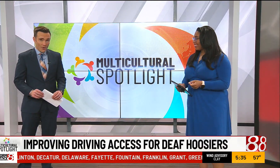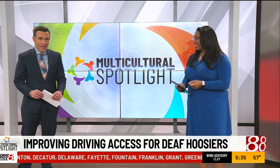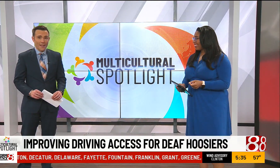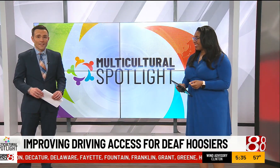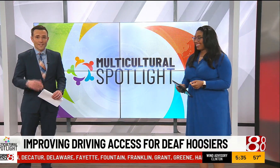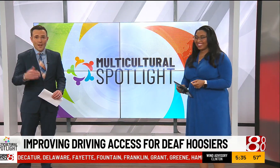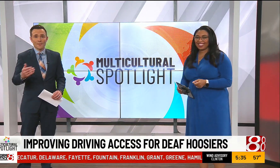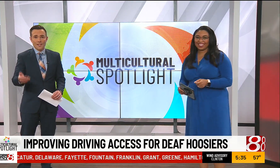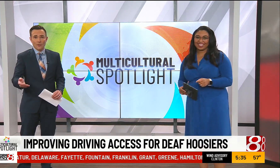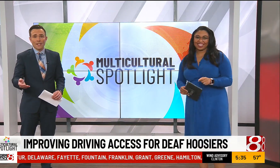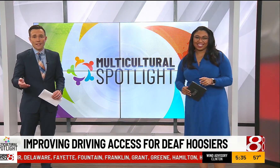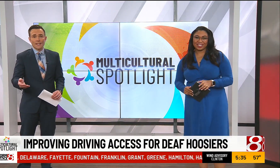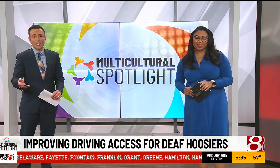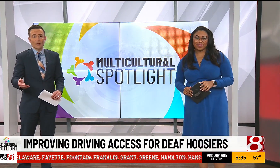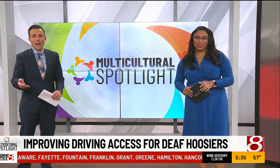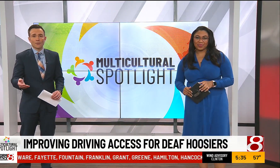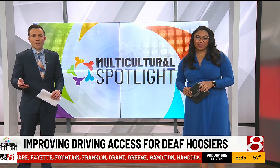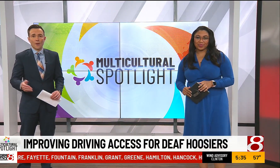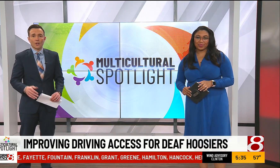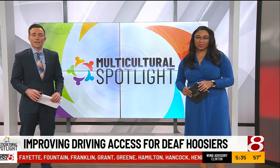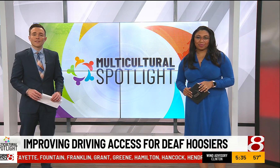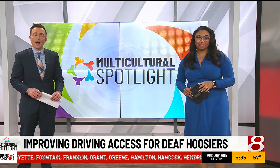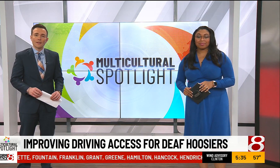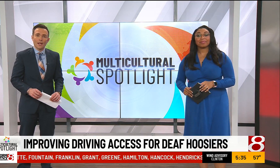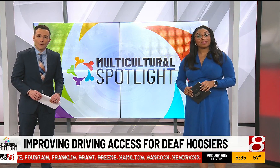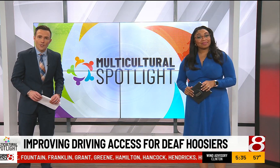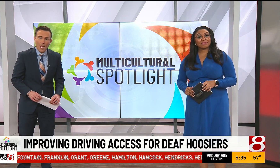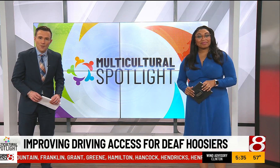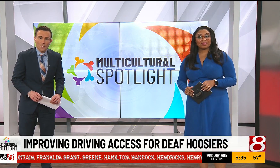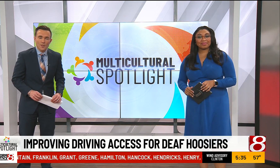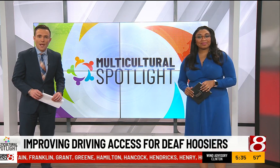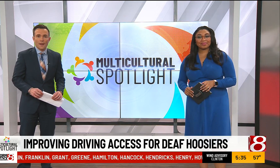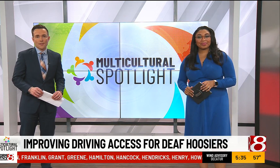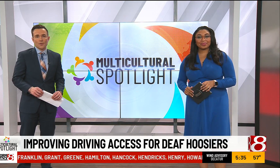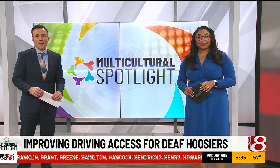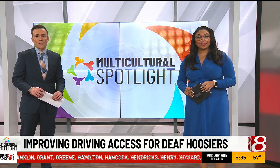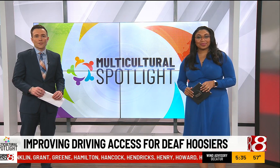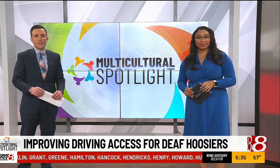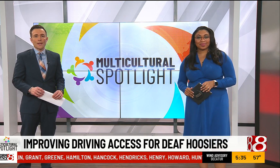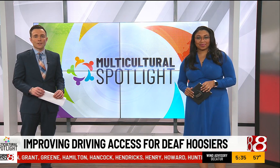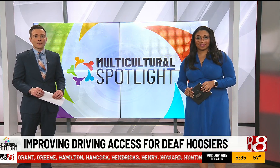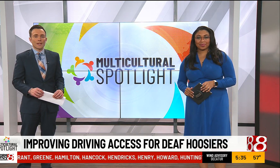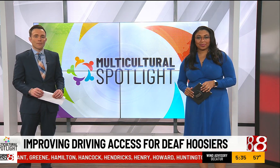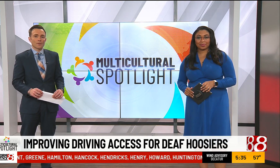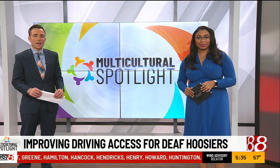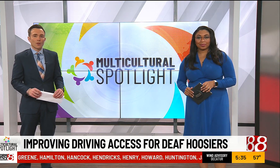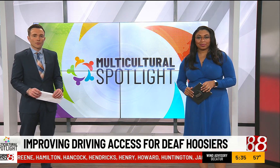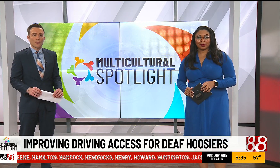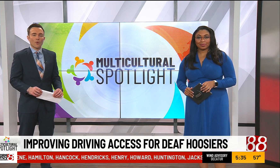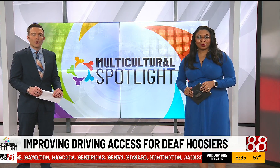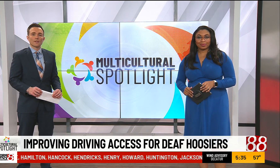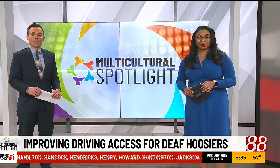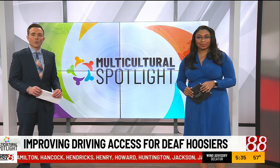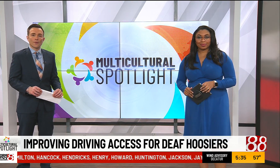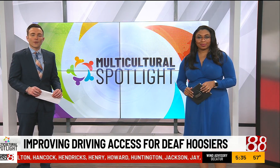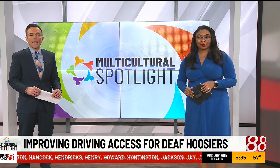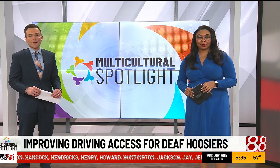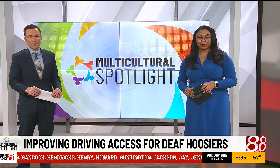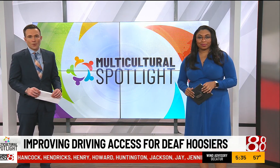Oh, yeah. And this comes nearly a year after an American Sign Language option was added to the driver's test. News 8's multicultural reporter Katira Winfrey has the